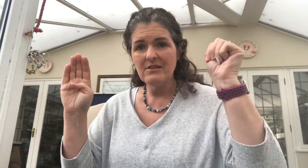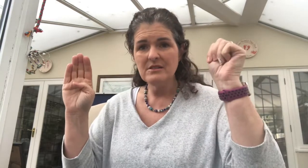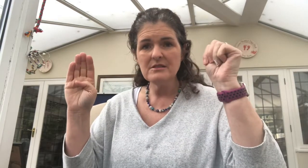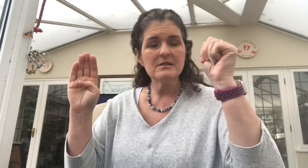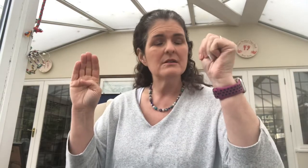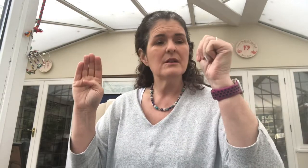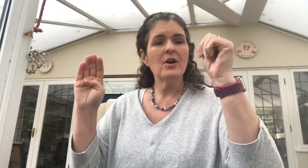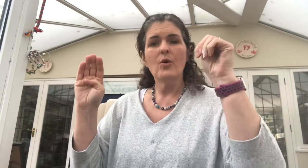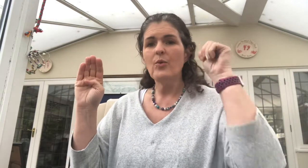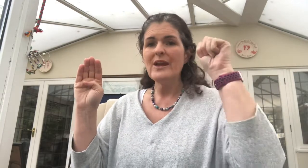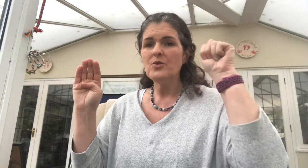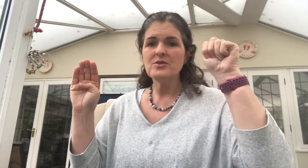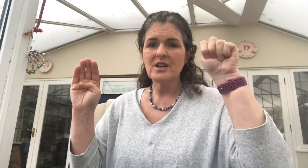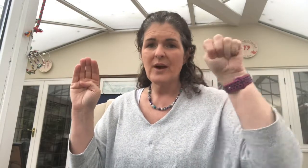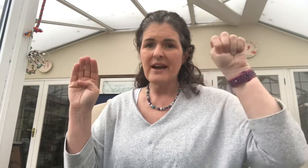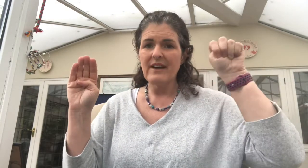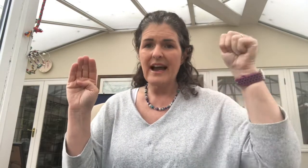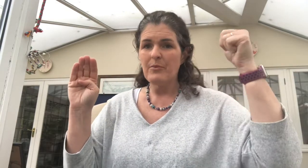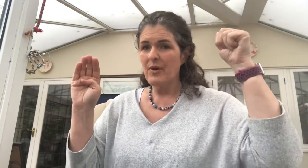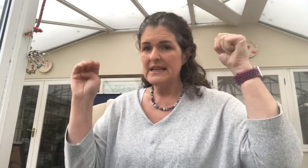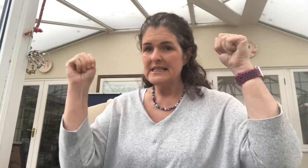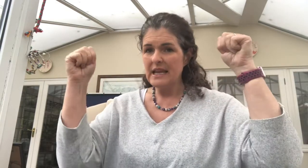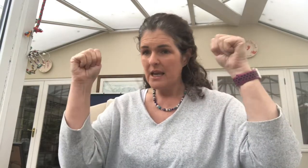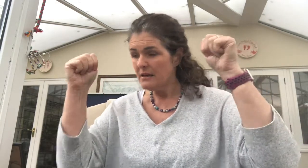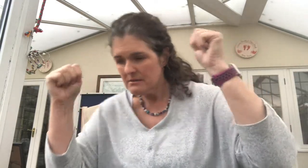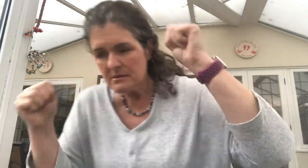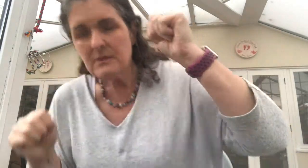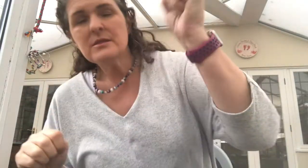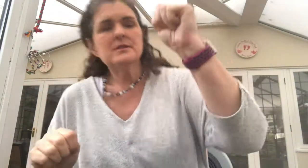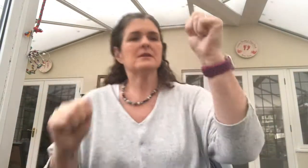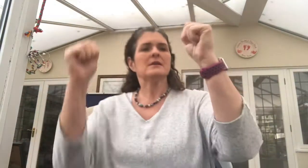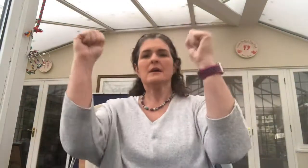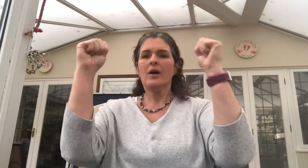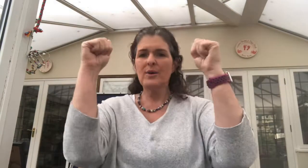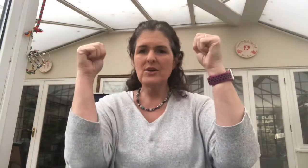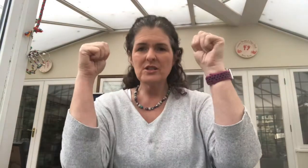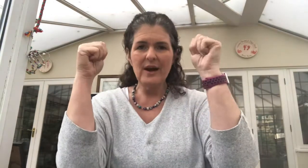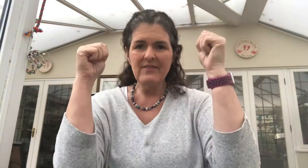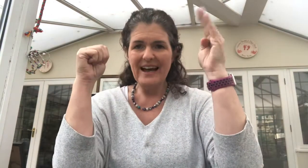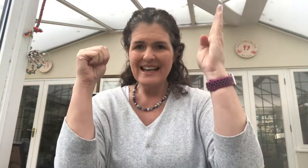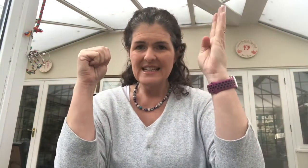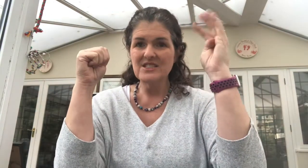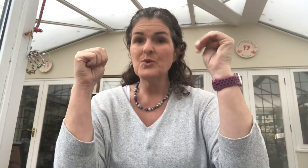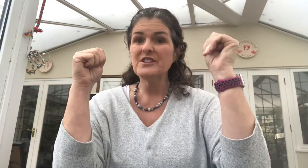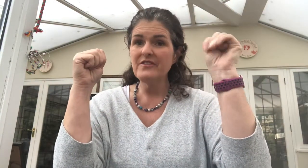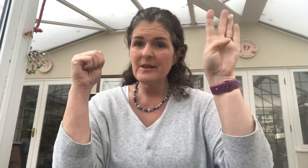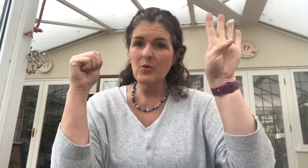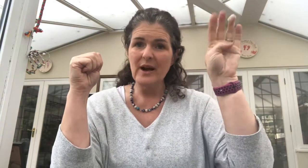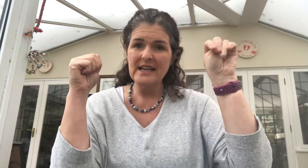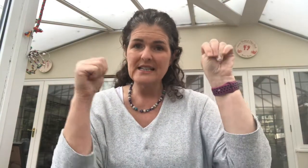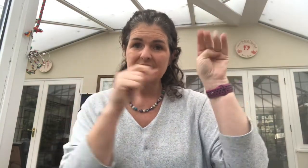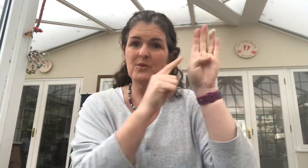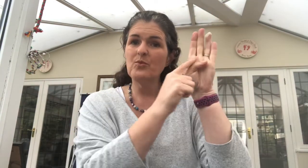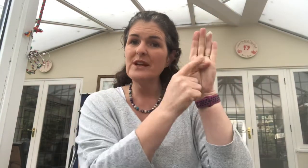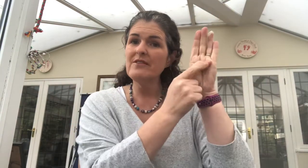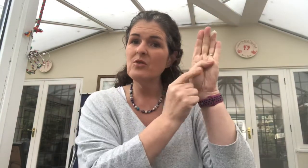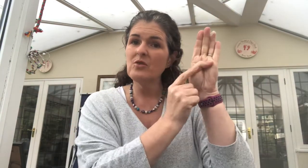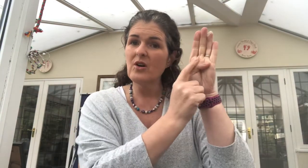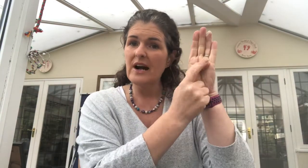we also have our brains here and we also have our lids which flip quite easily and we've all got our